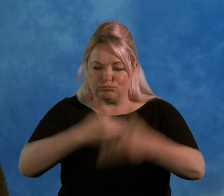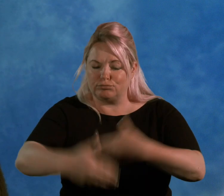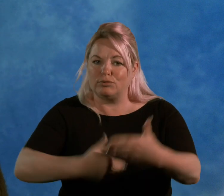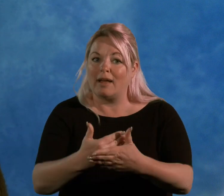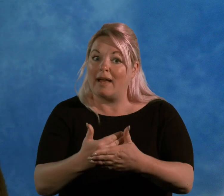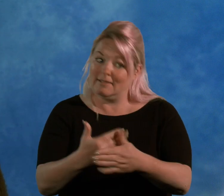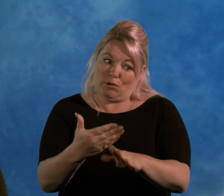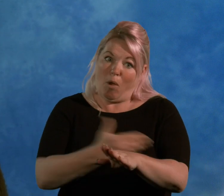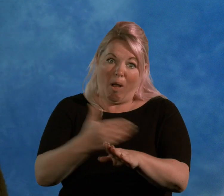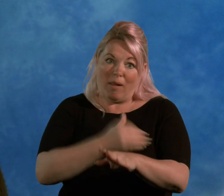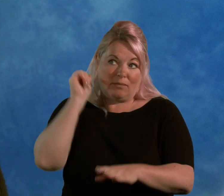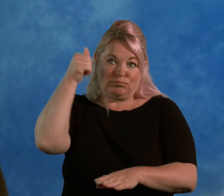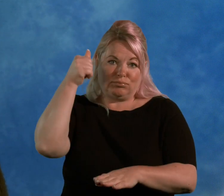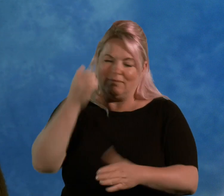it's still early days. It's great.